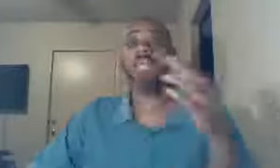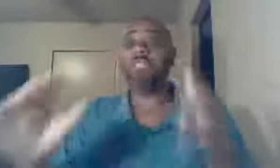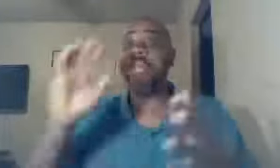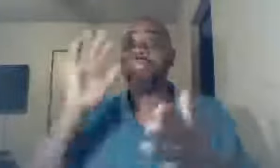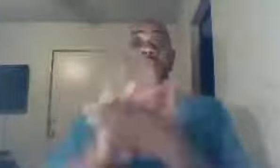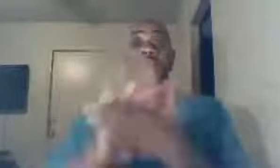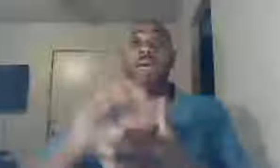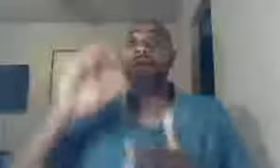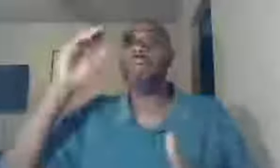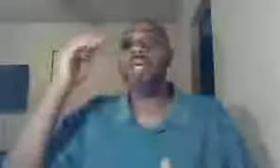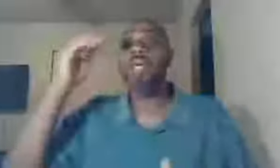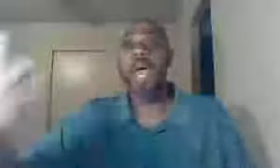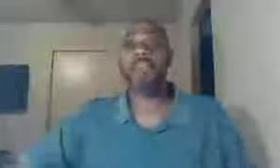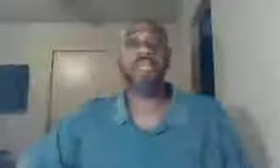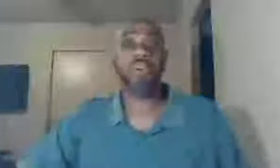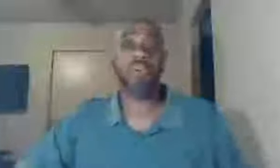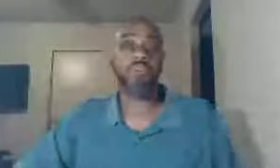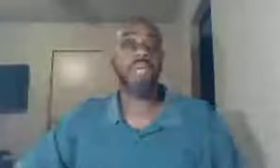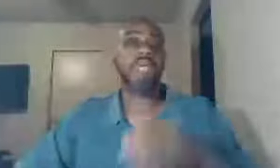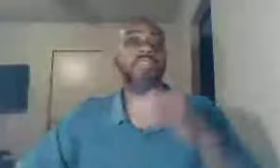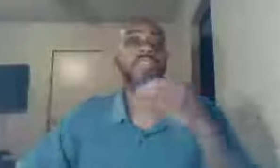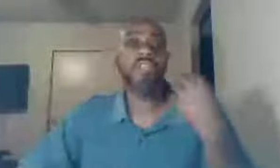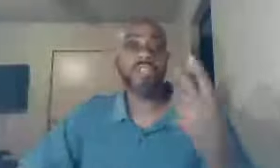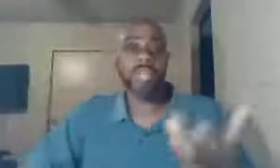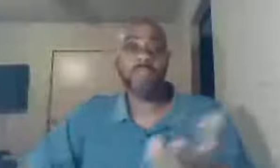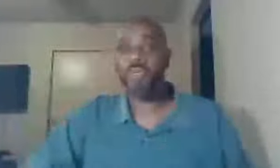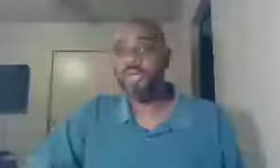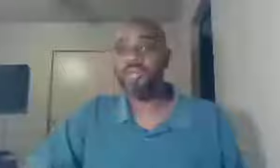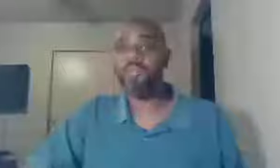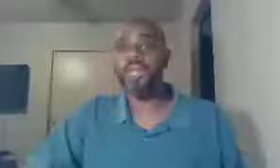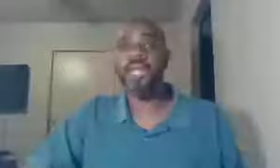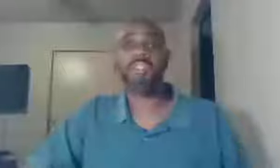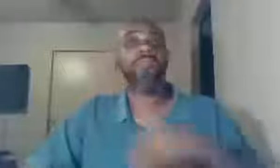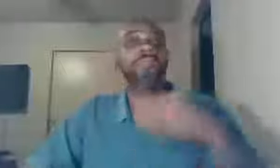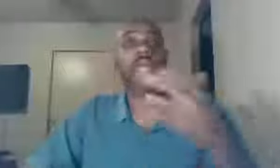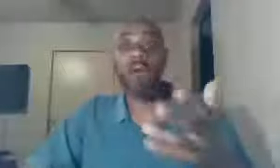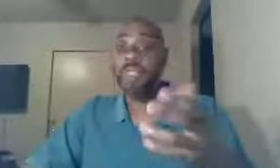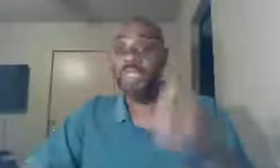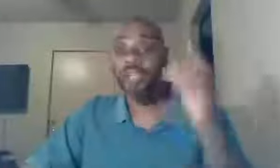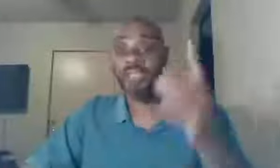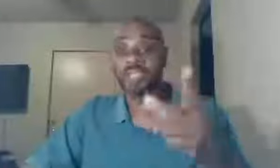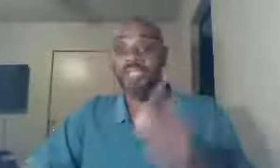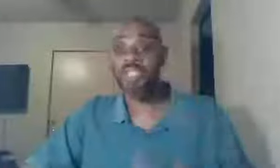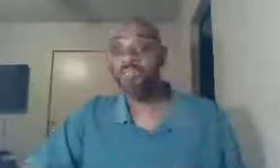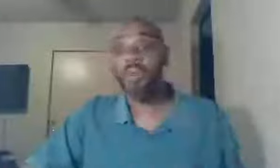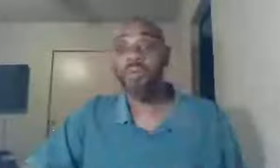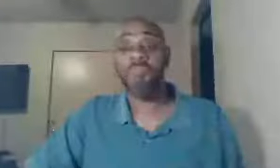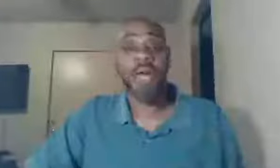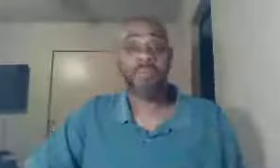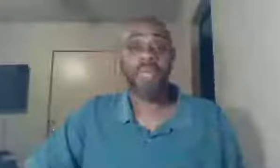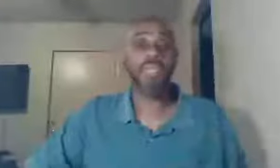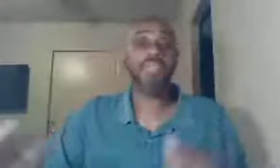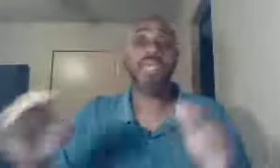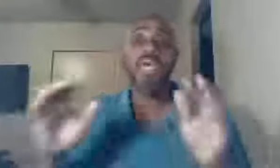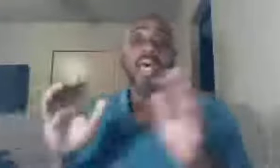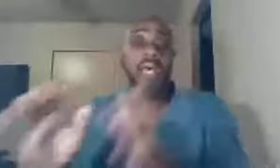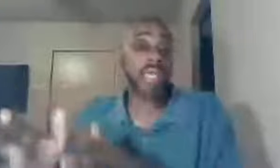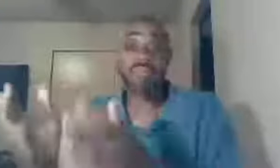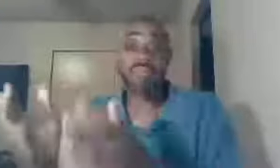hit that URL, copy it on your page, so that people can be blessed, I'll be sharing this in just a moment, on my page, again, if God